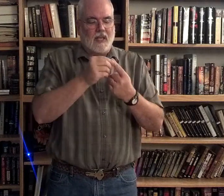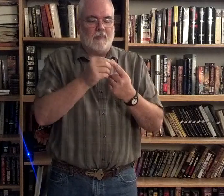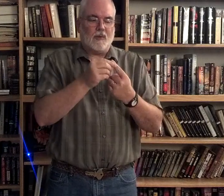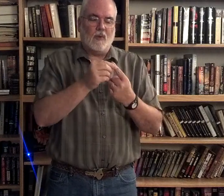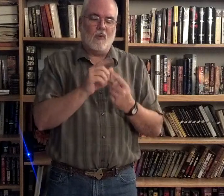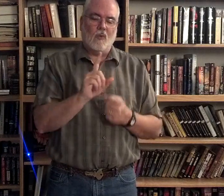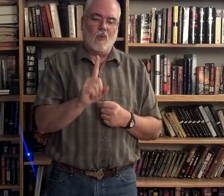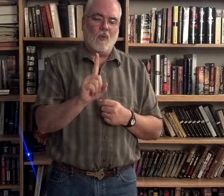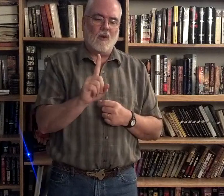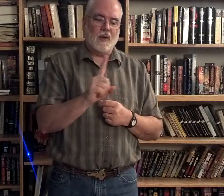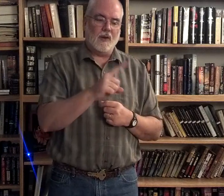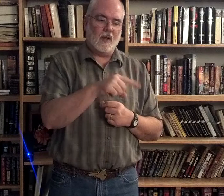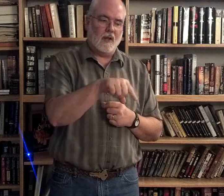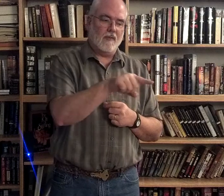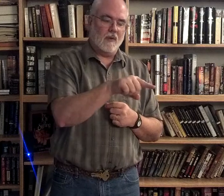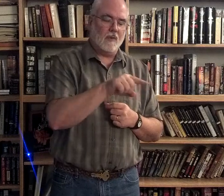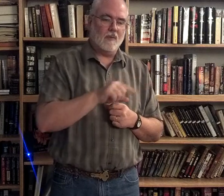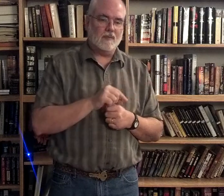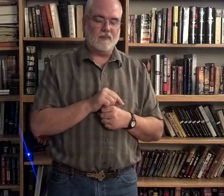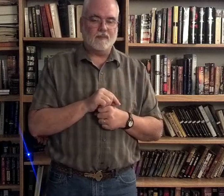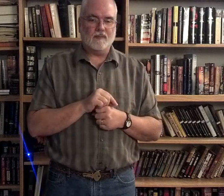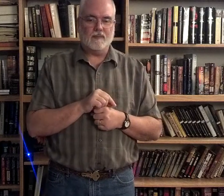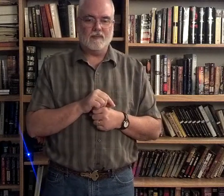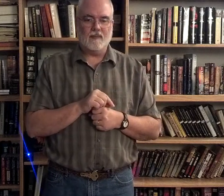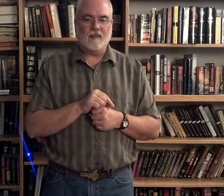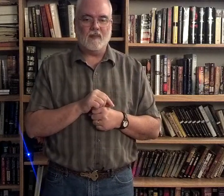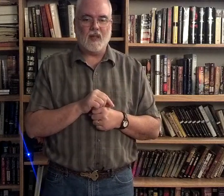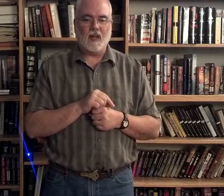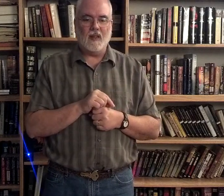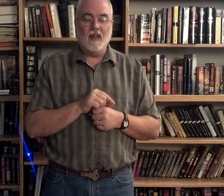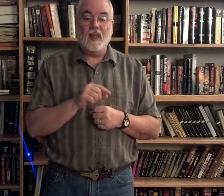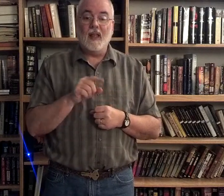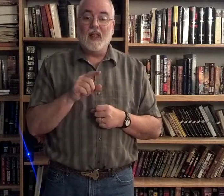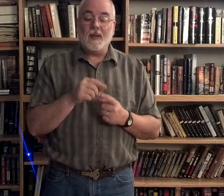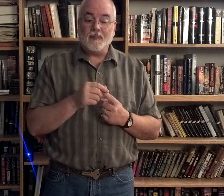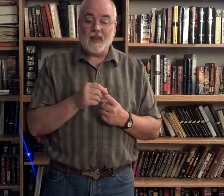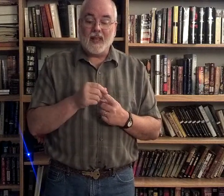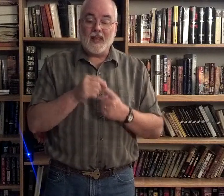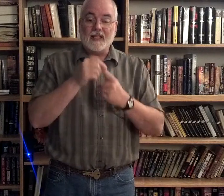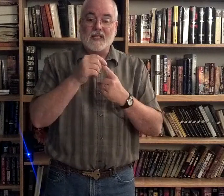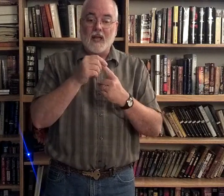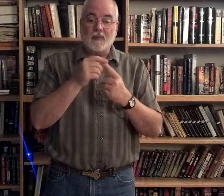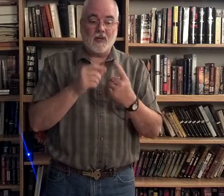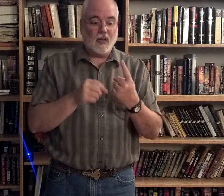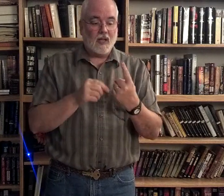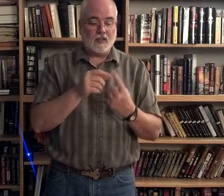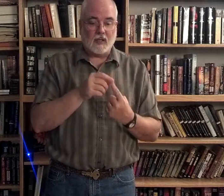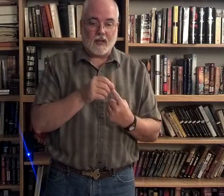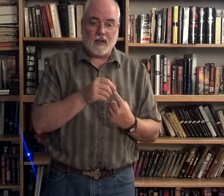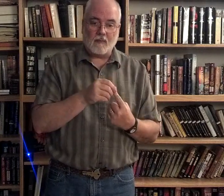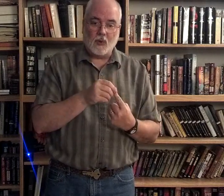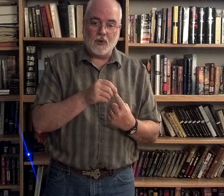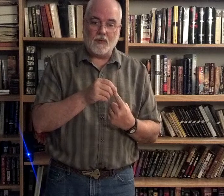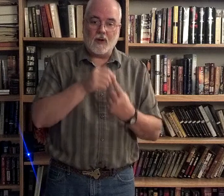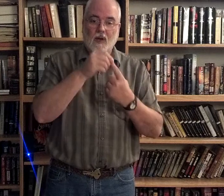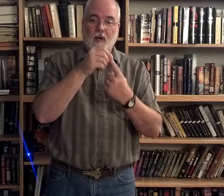except one of you, okay? Except, is like, pull your finger up,